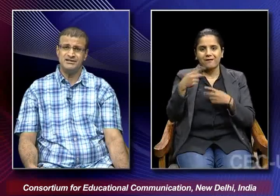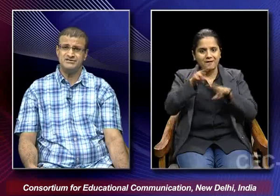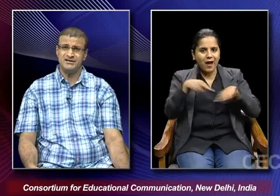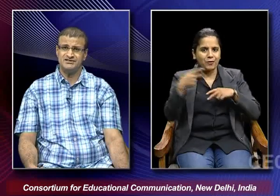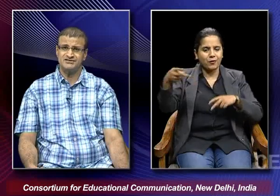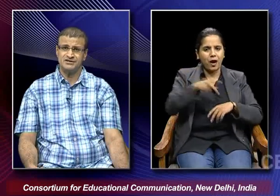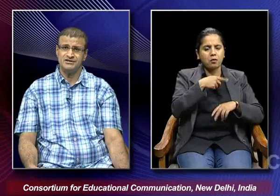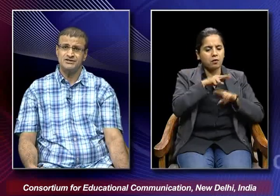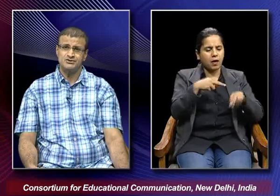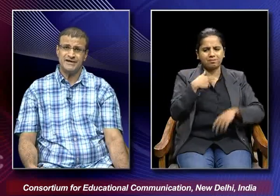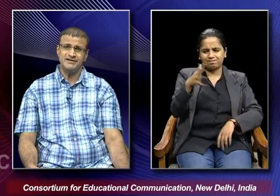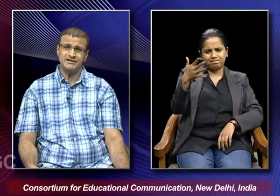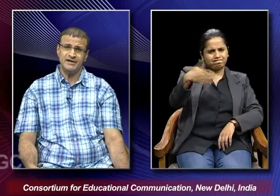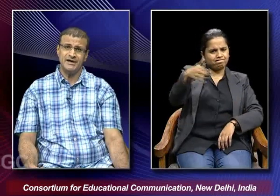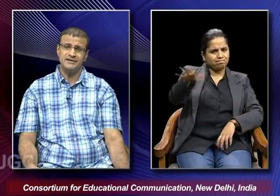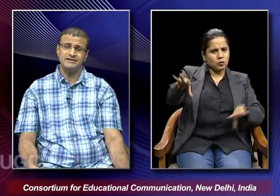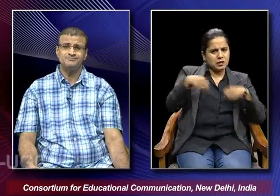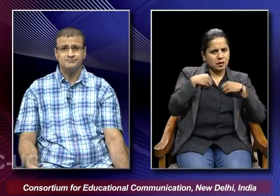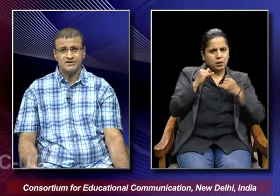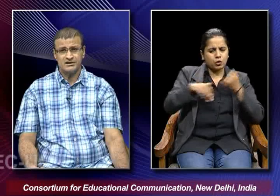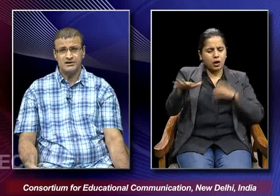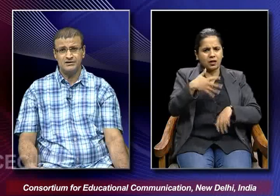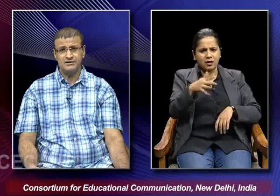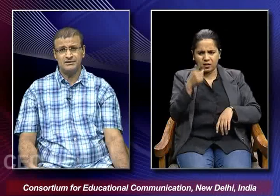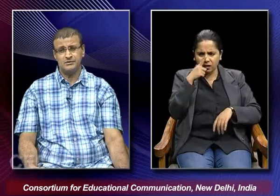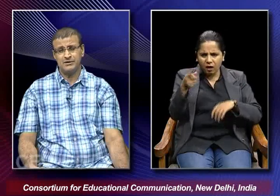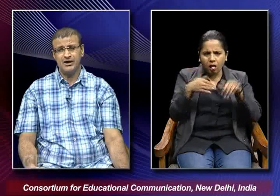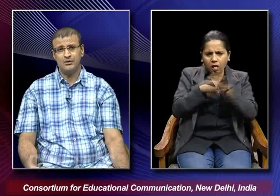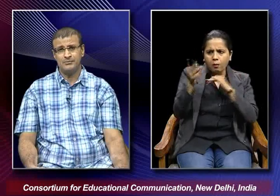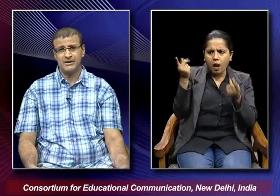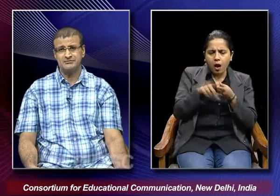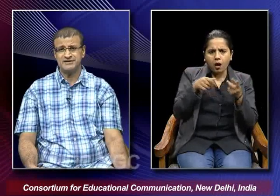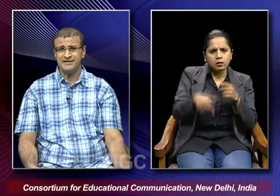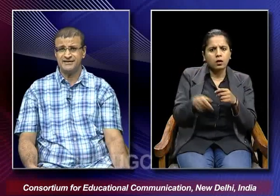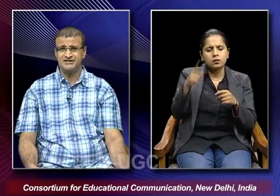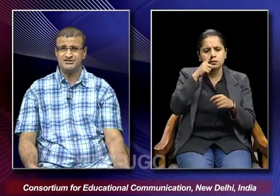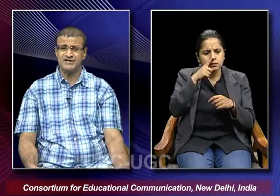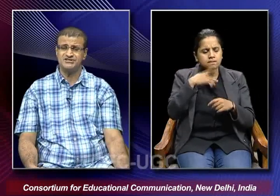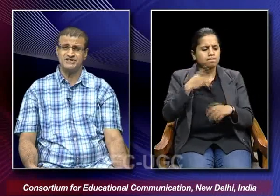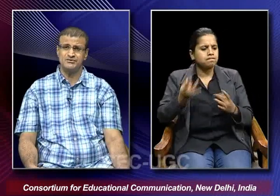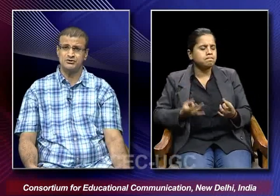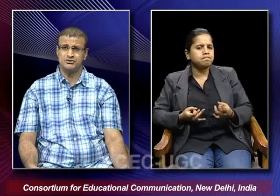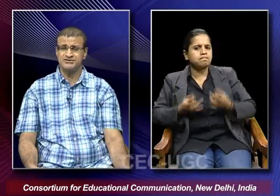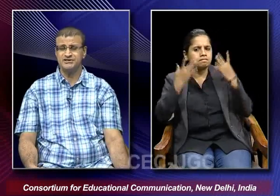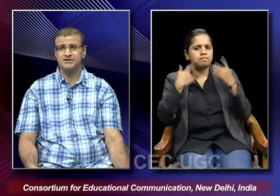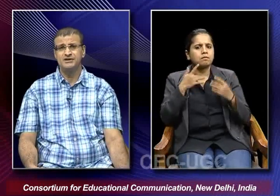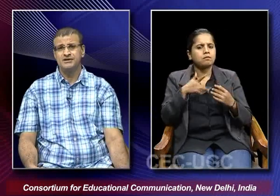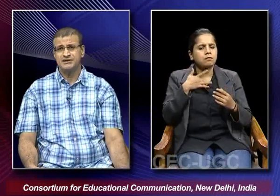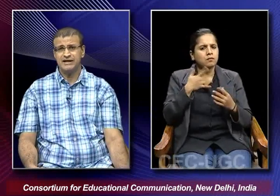by her family as well as the society and the girl now becomes enraged and she wants